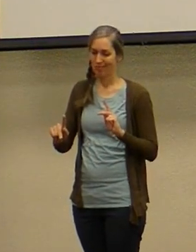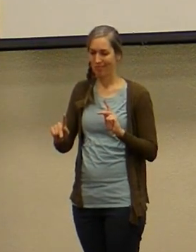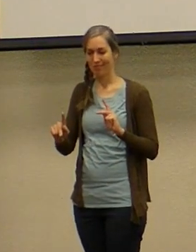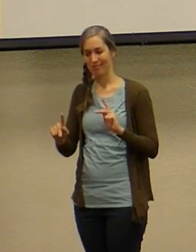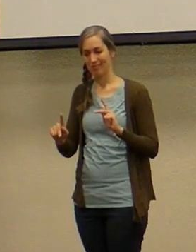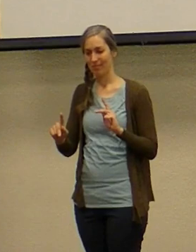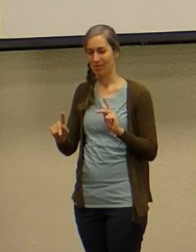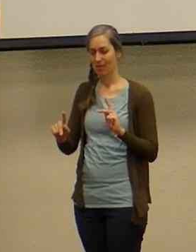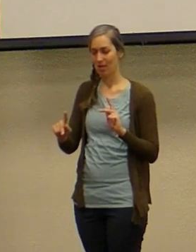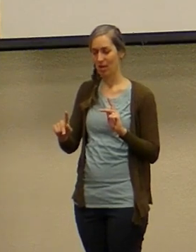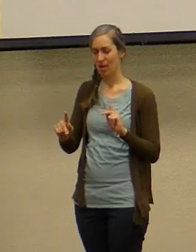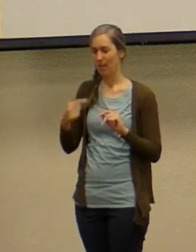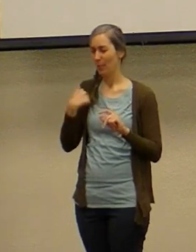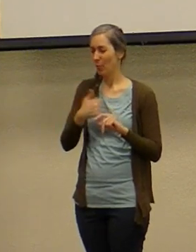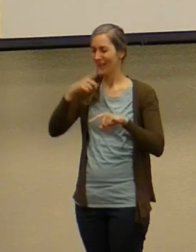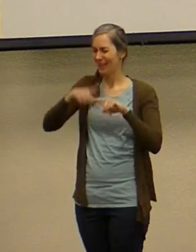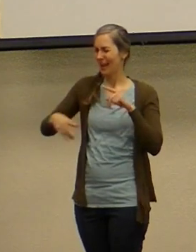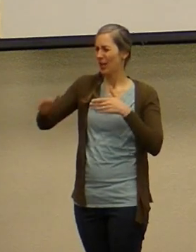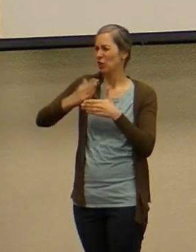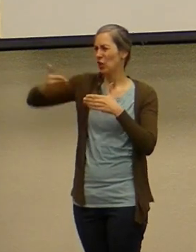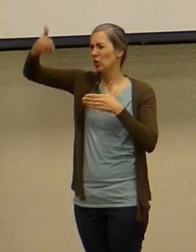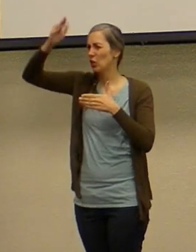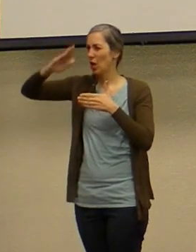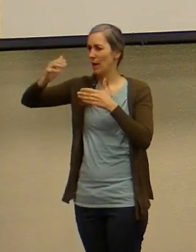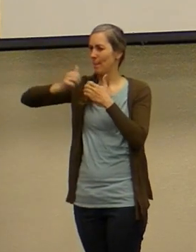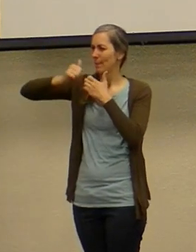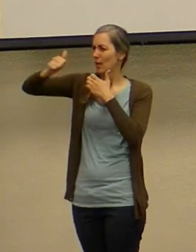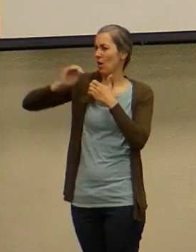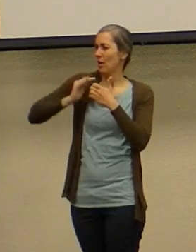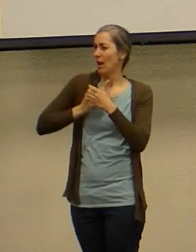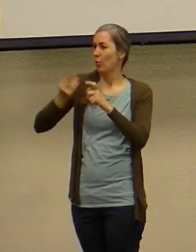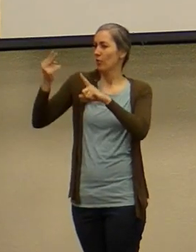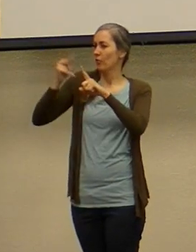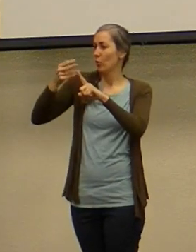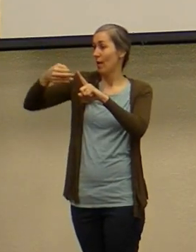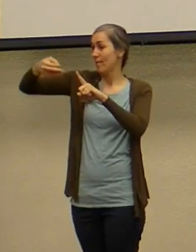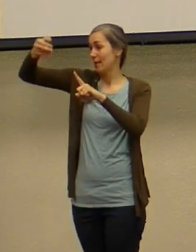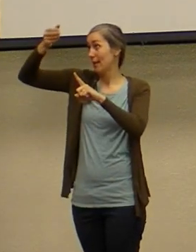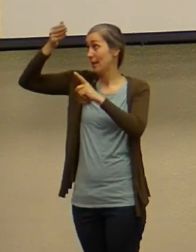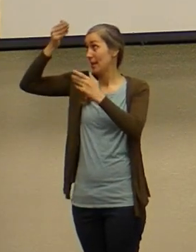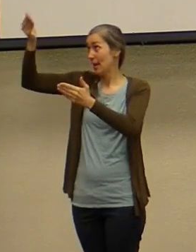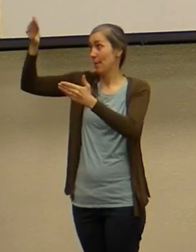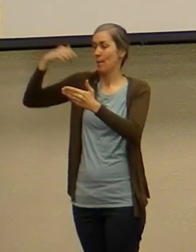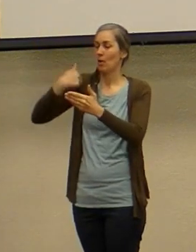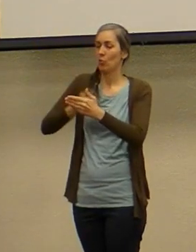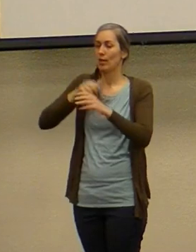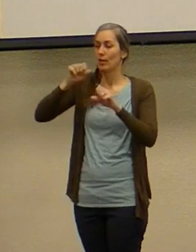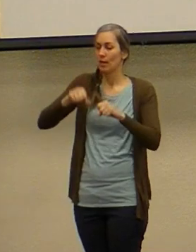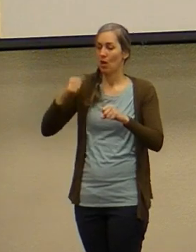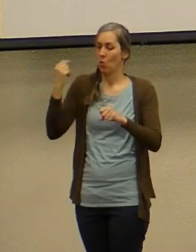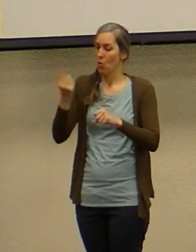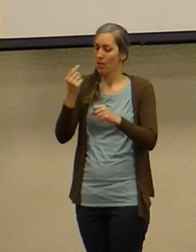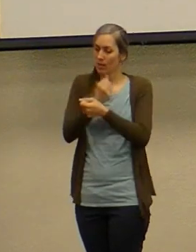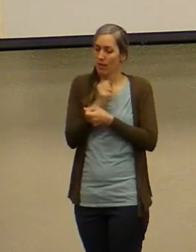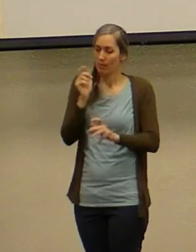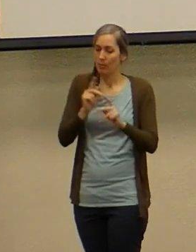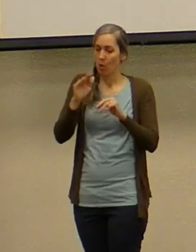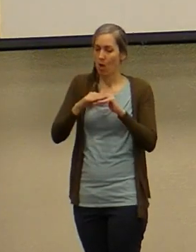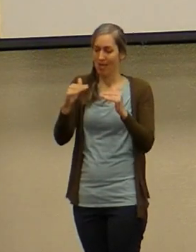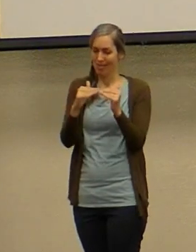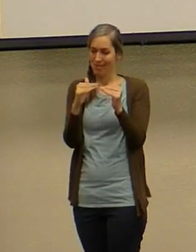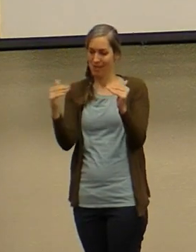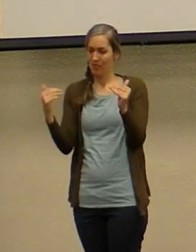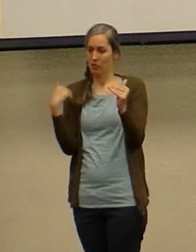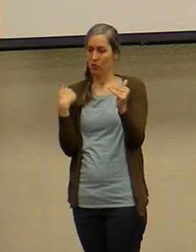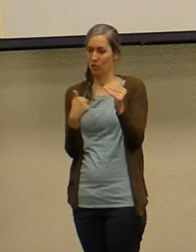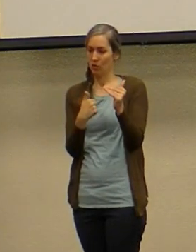I'll say that again we cannot share God beyond our own view of him and likewise we can only love people on the level that we are willing to venture to